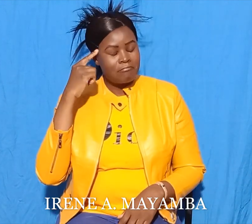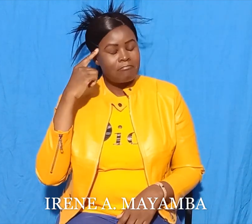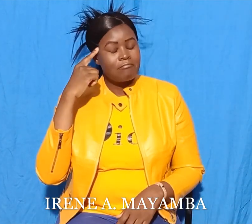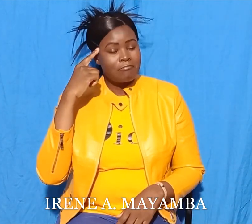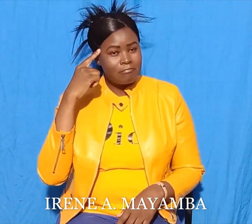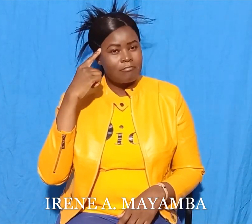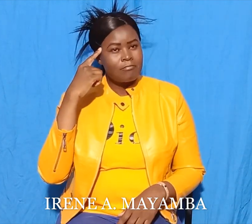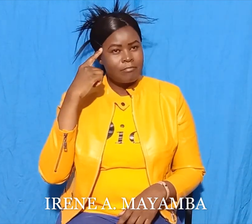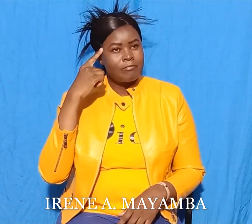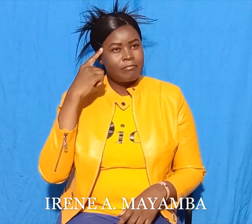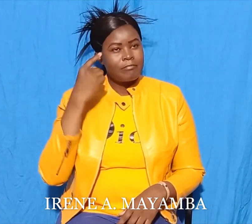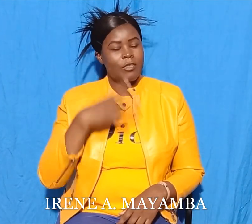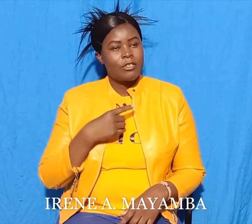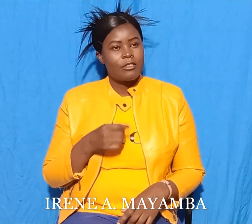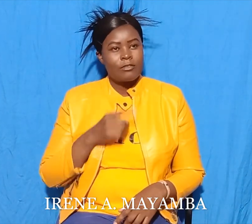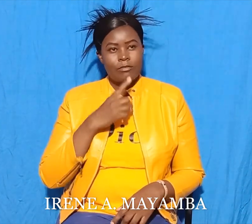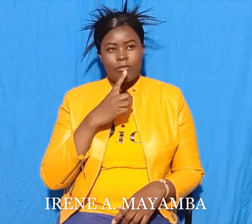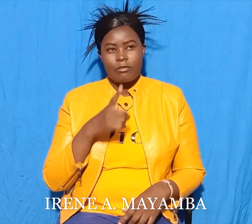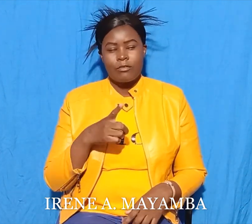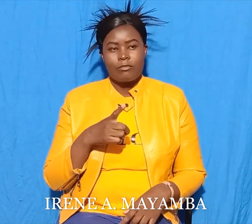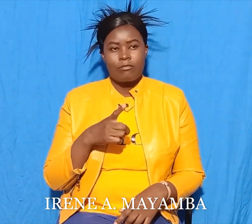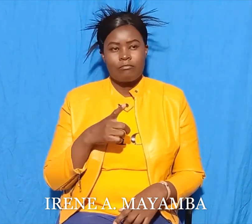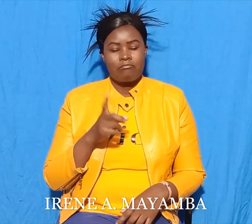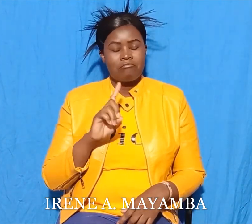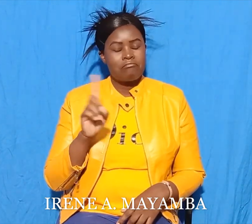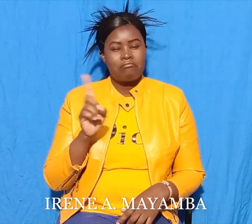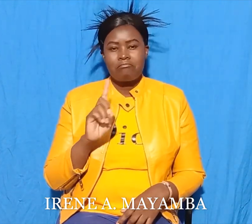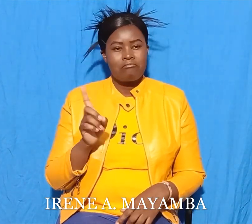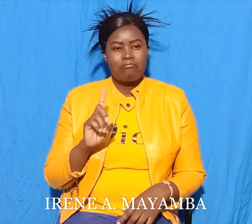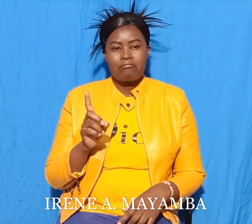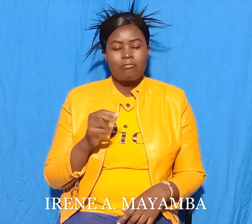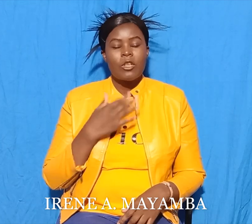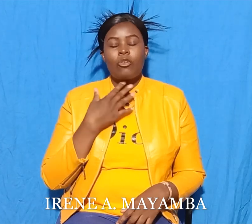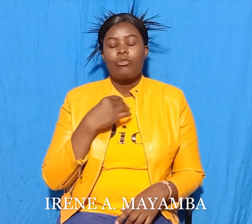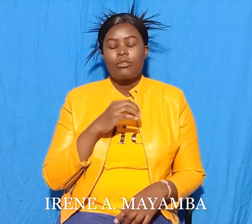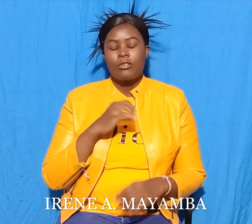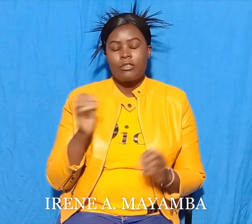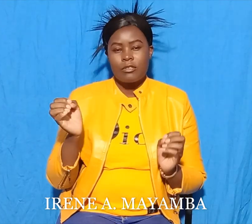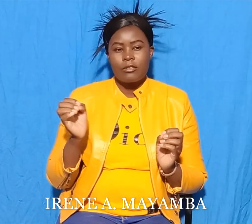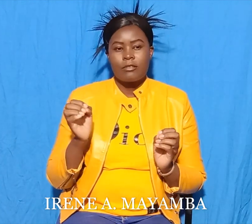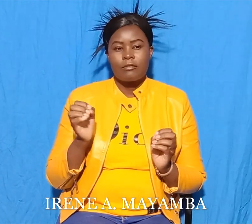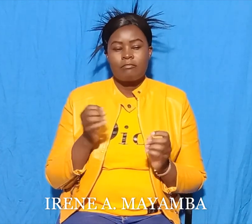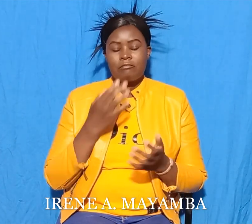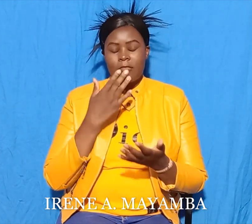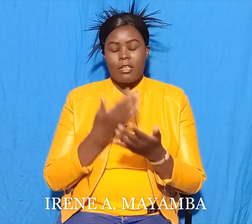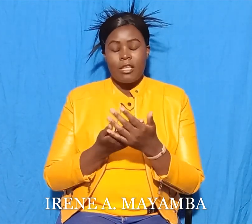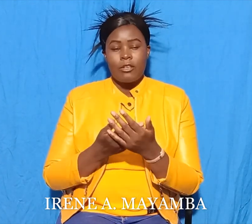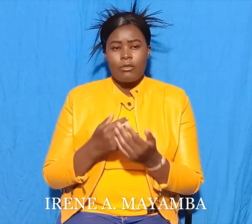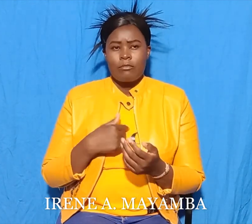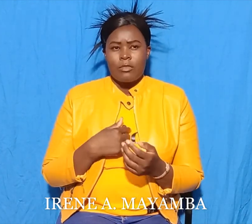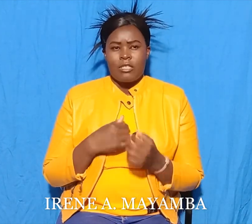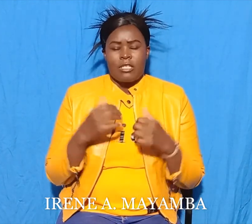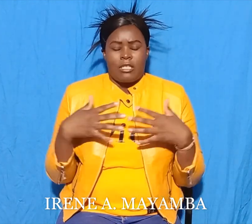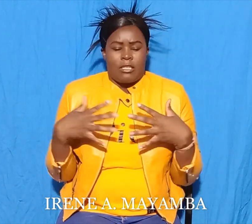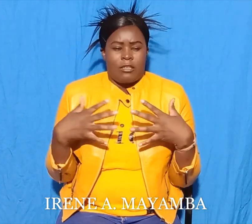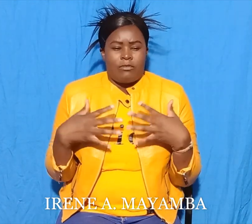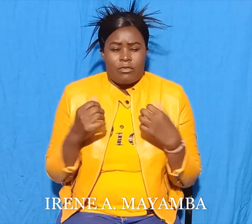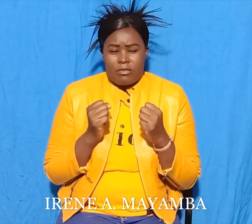No, I don't want to go. Thank you. I am afraid of cold water and